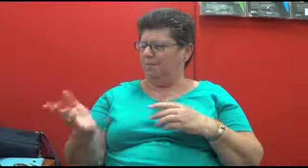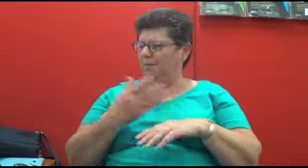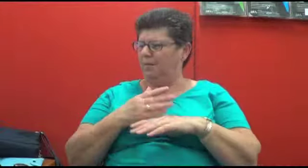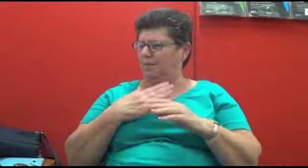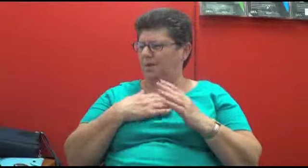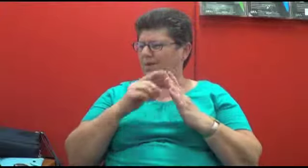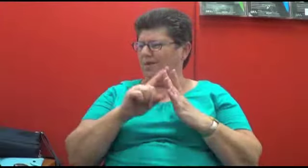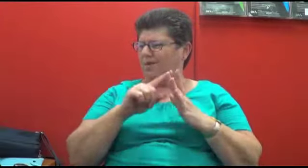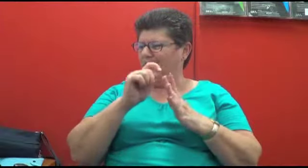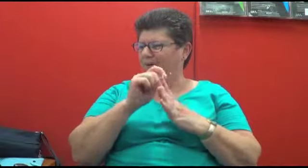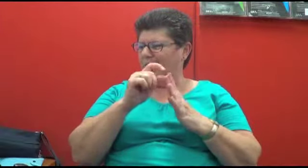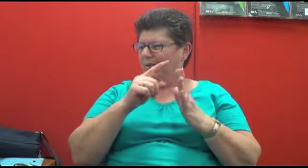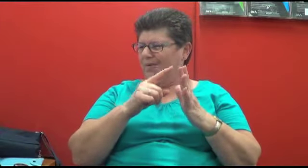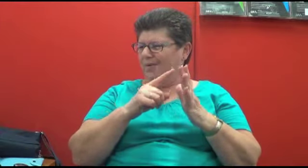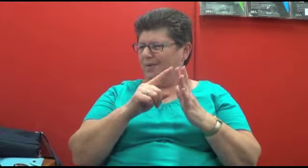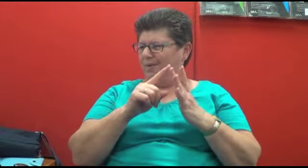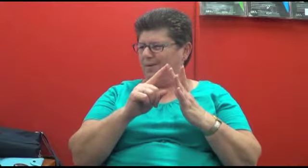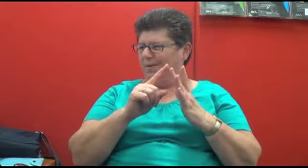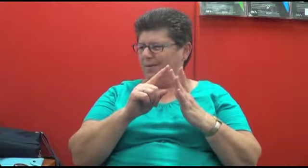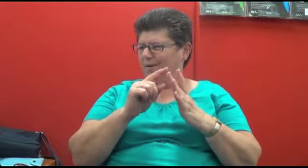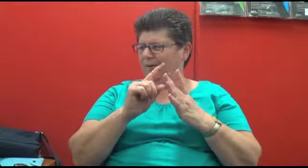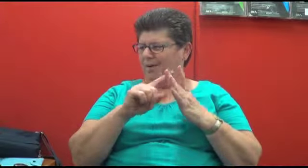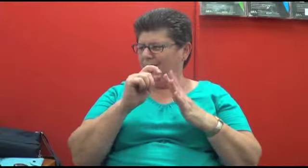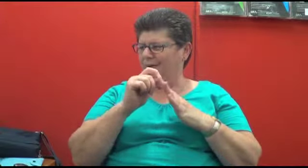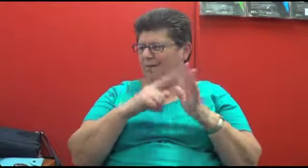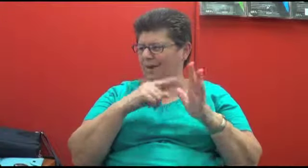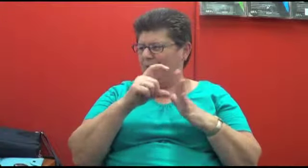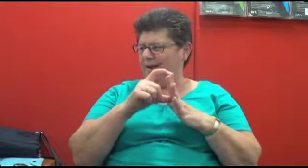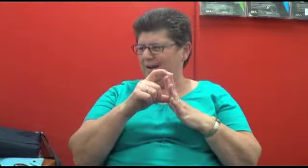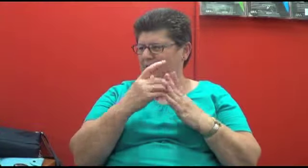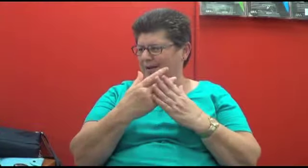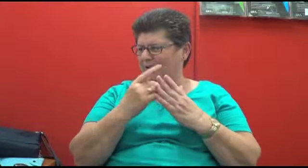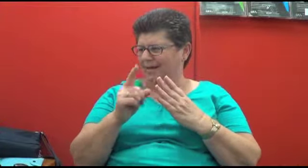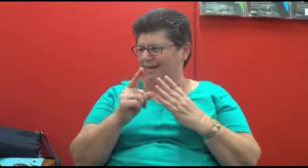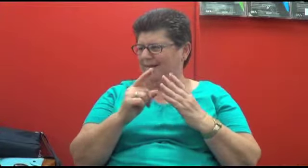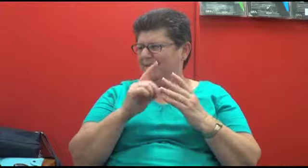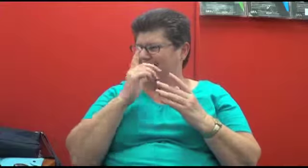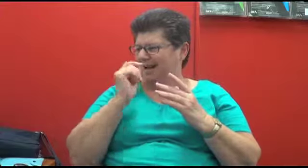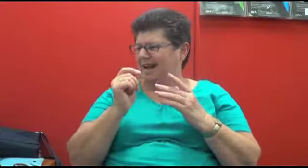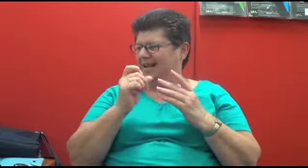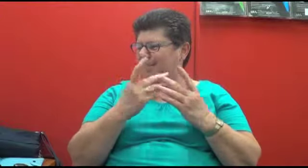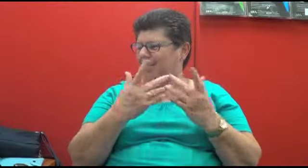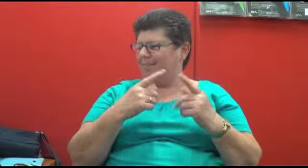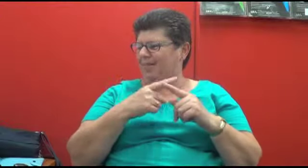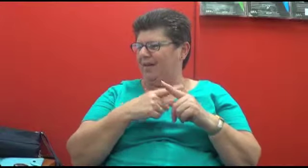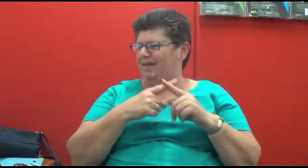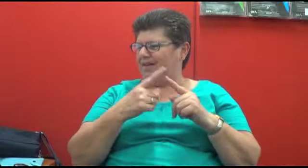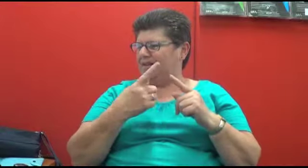Okay, I have a new iPad and I found out that it can translate